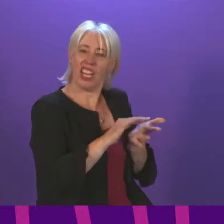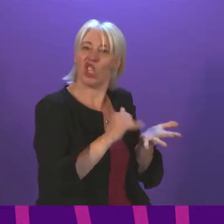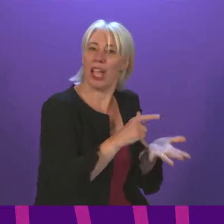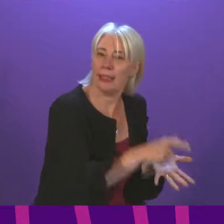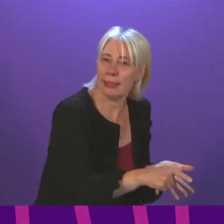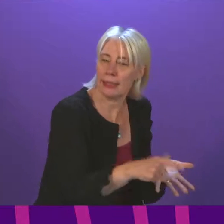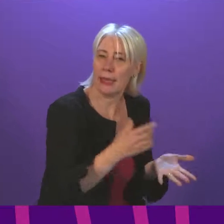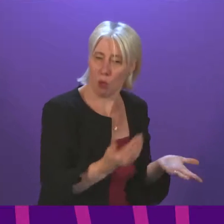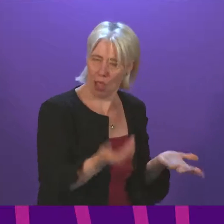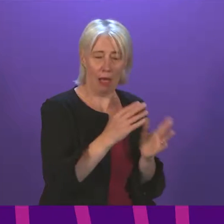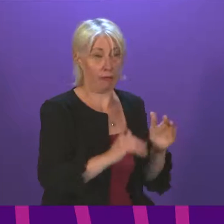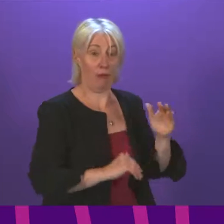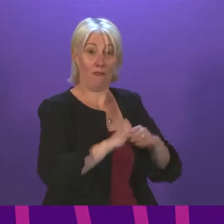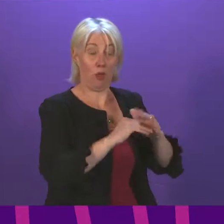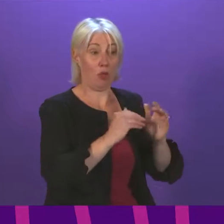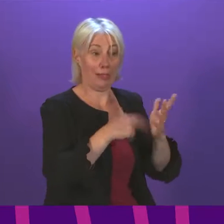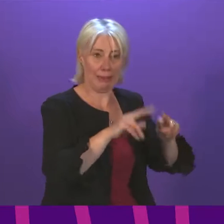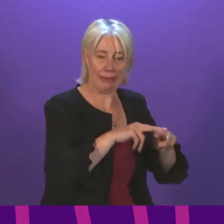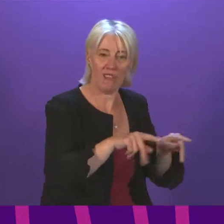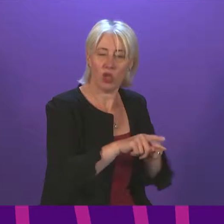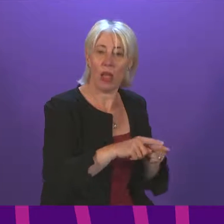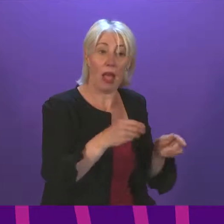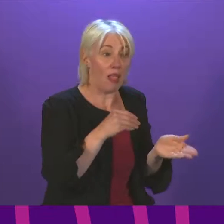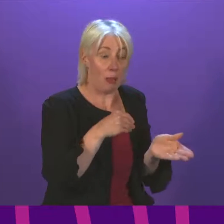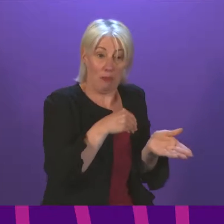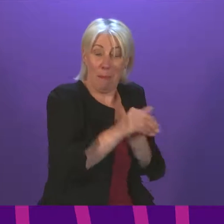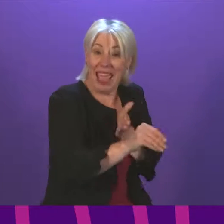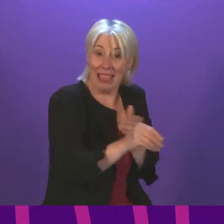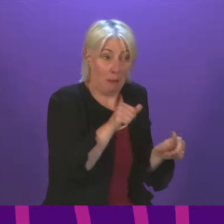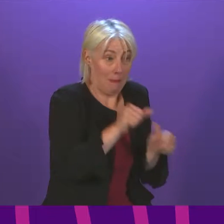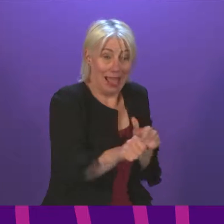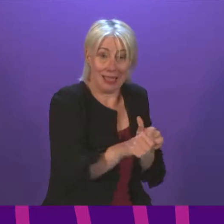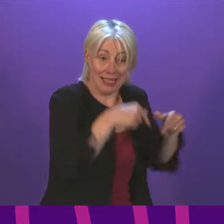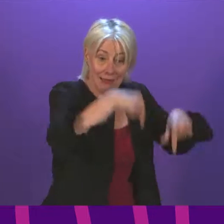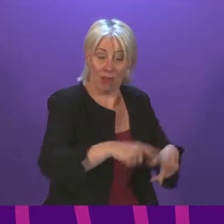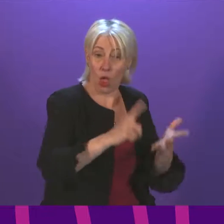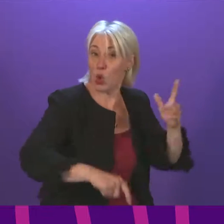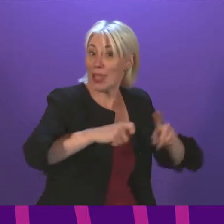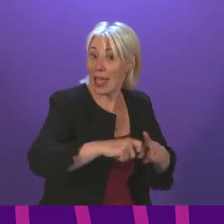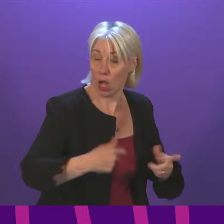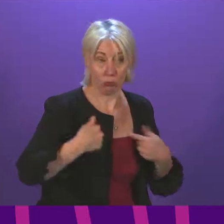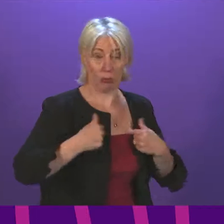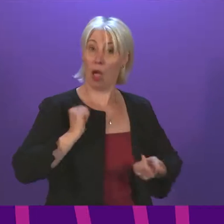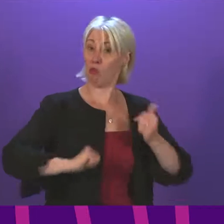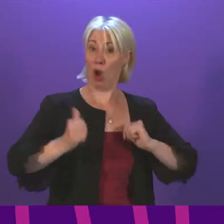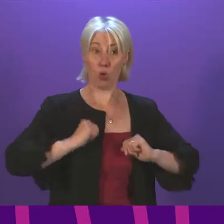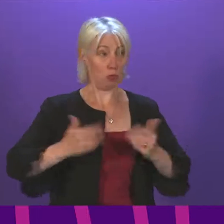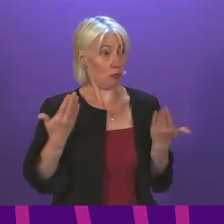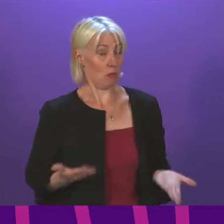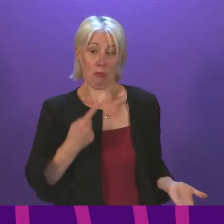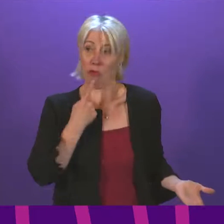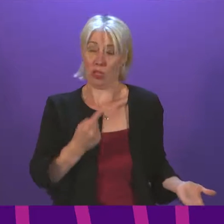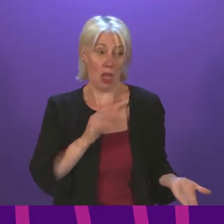record staffing levels. We have the best paid staff anywhere in the UK. So, I will stand proudly on this government's record